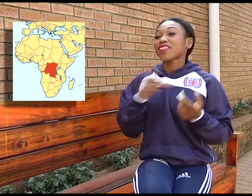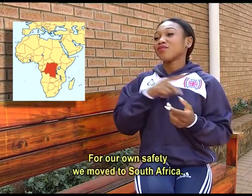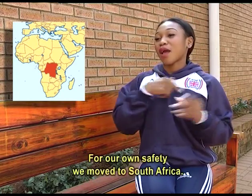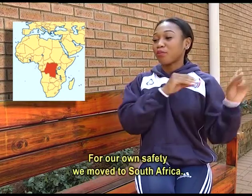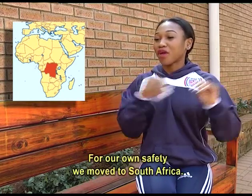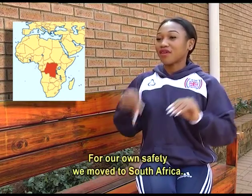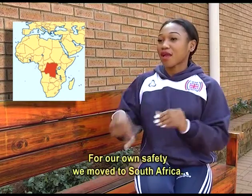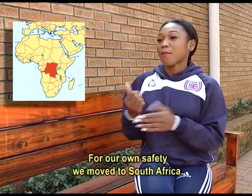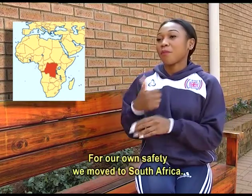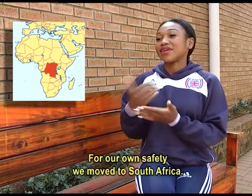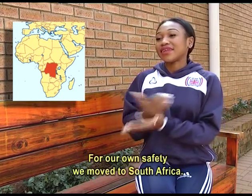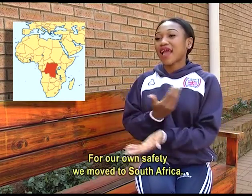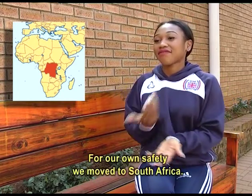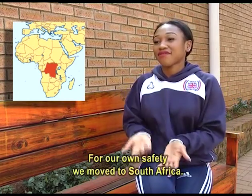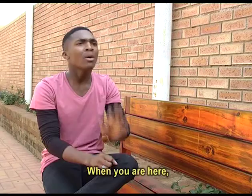For our own safety we moved to South Africa.